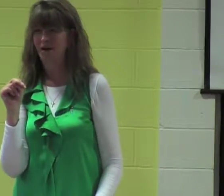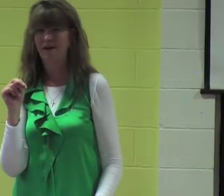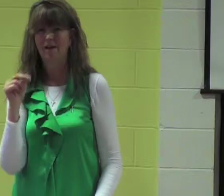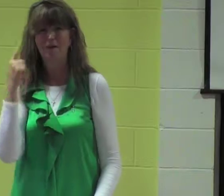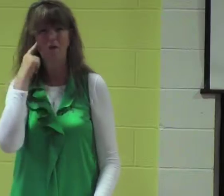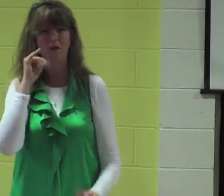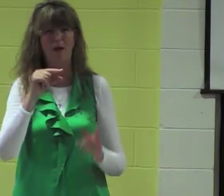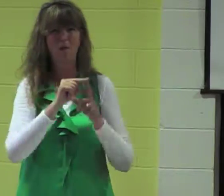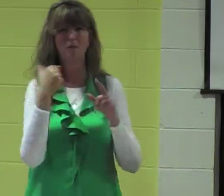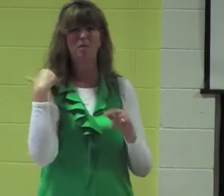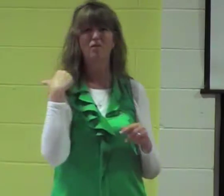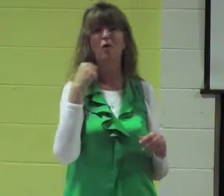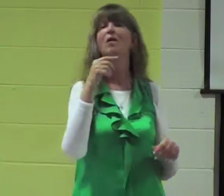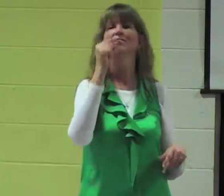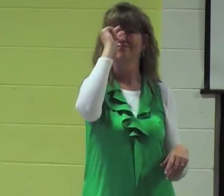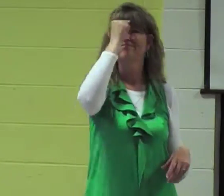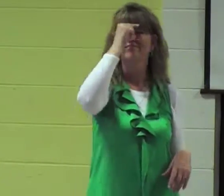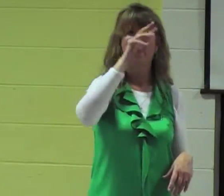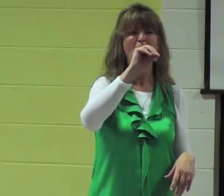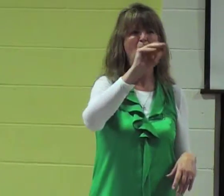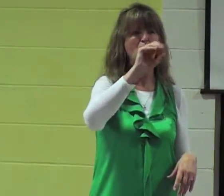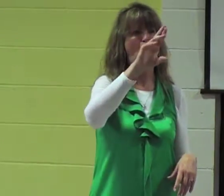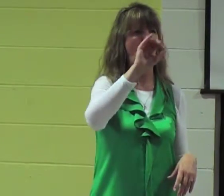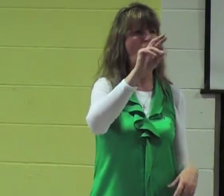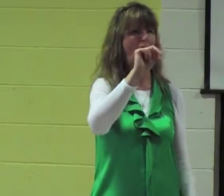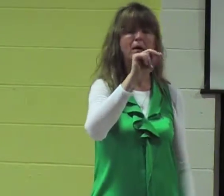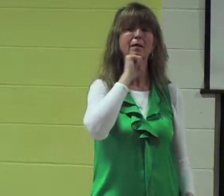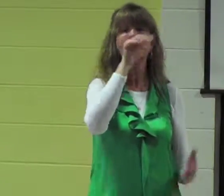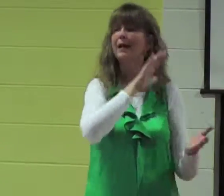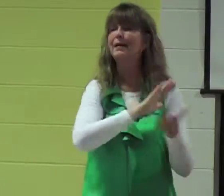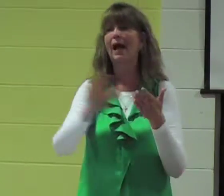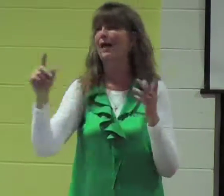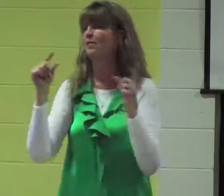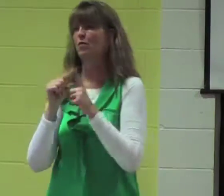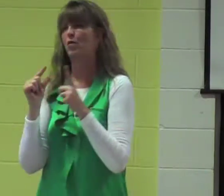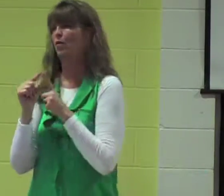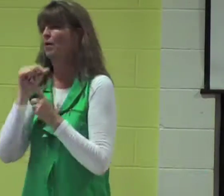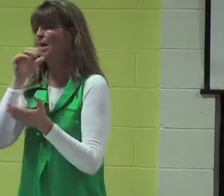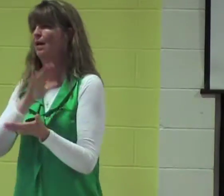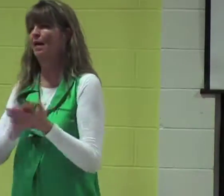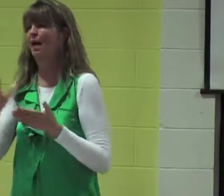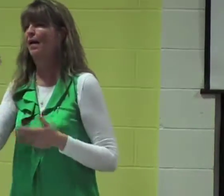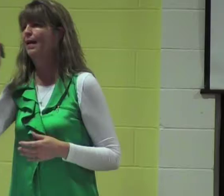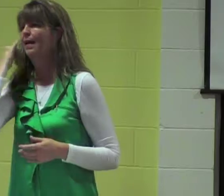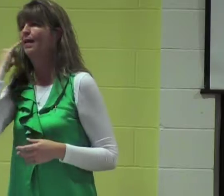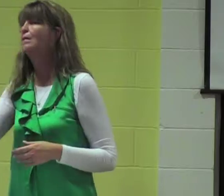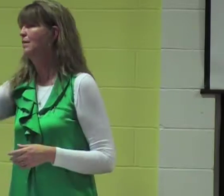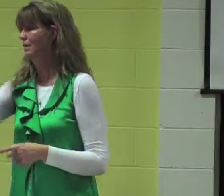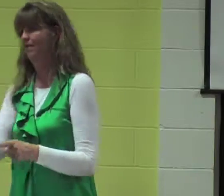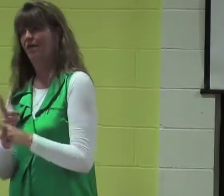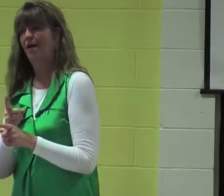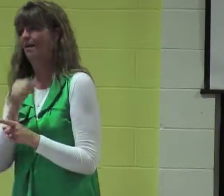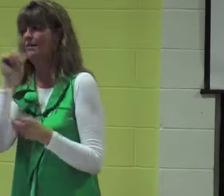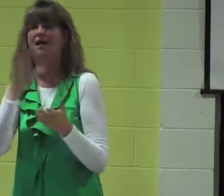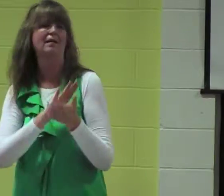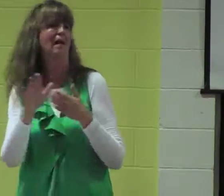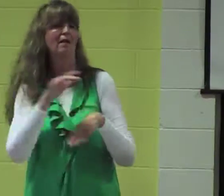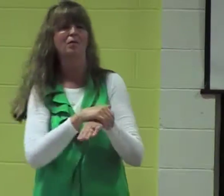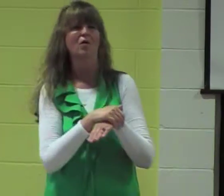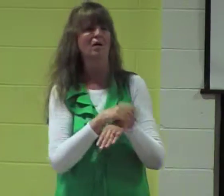English word moron from this. You know what that word means. It's not a nice English word, though. It's not